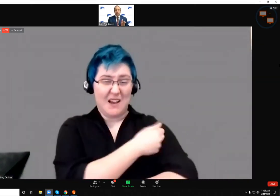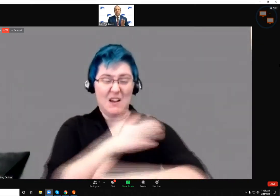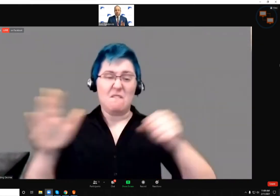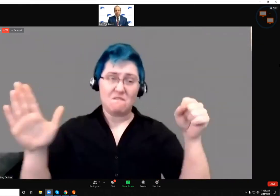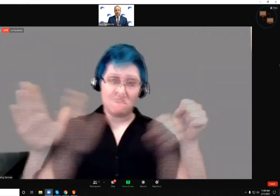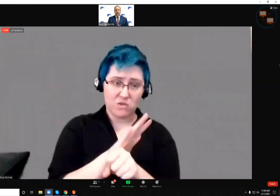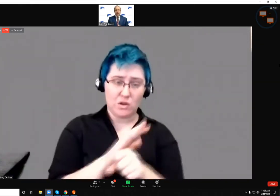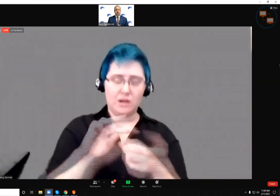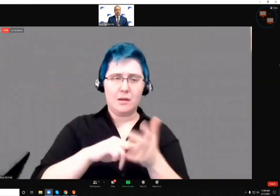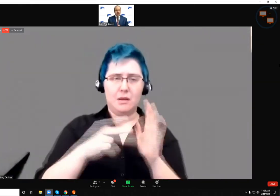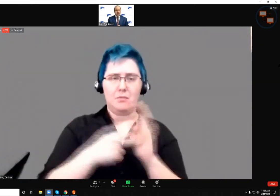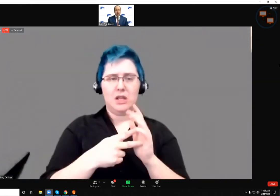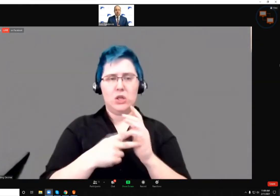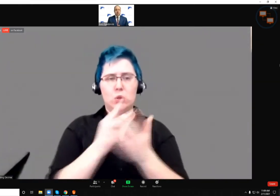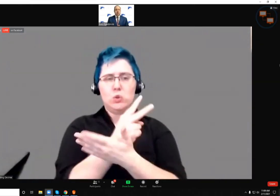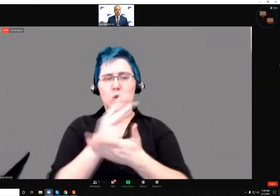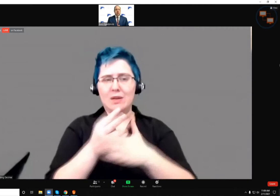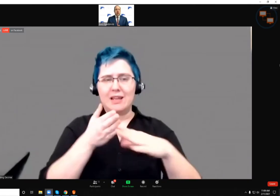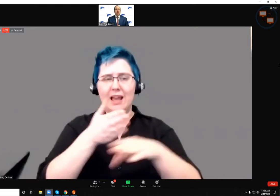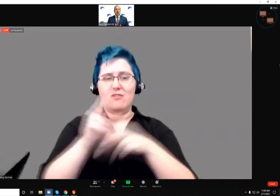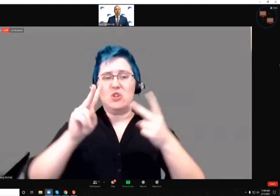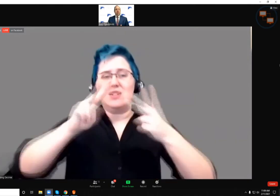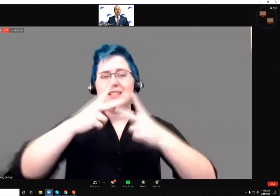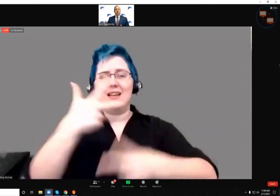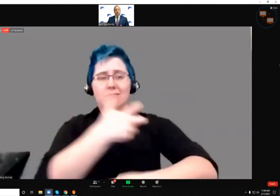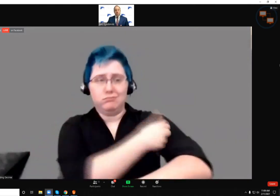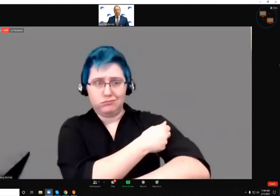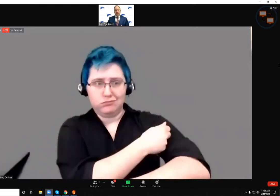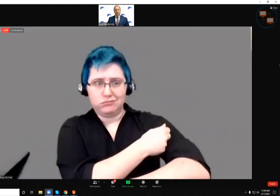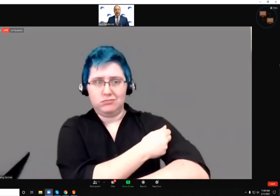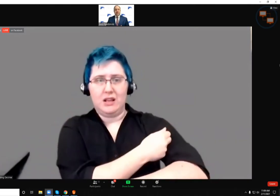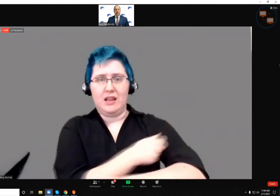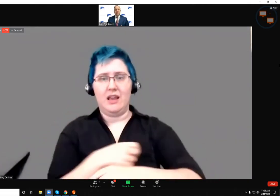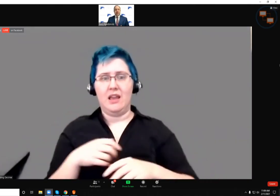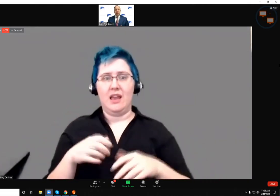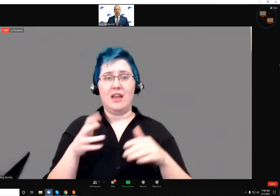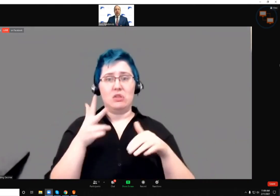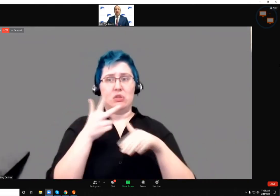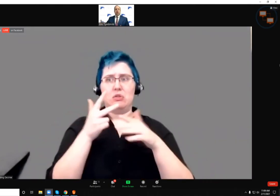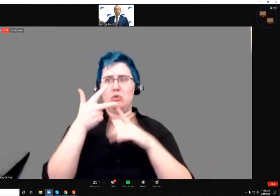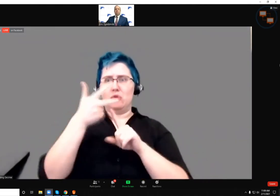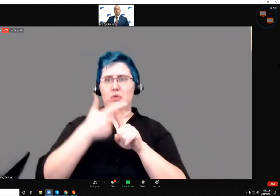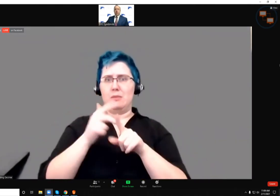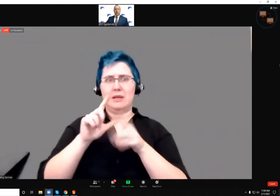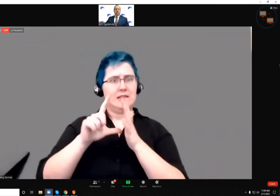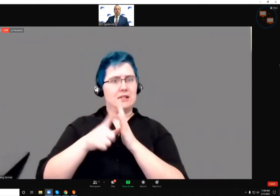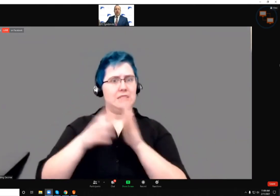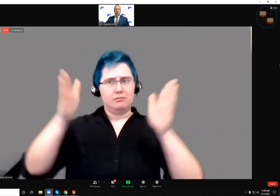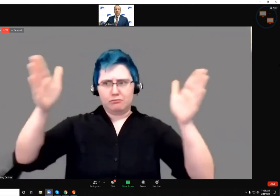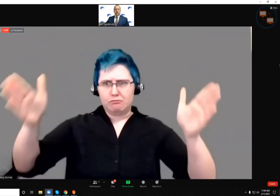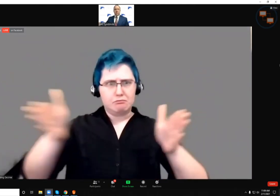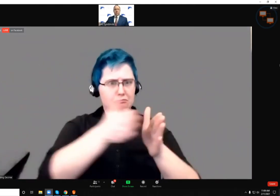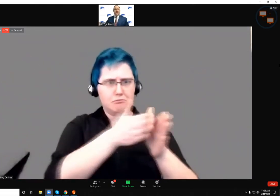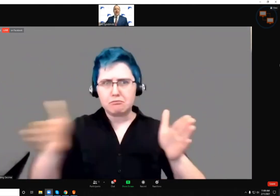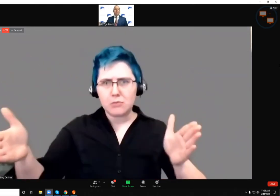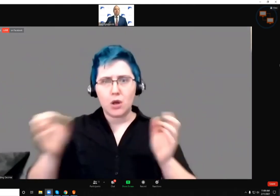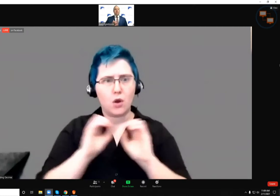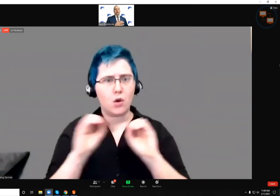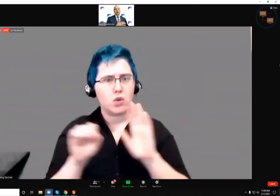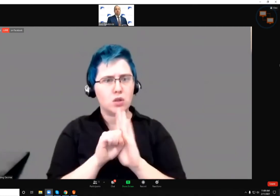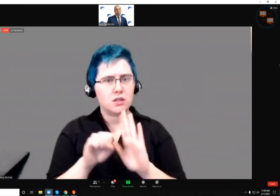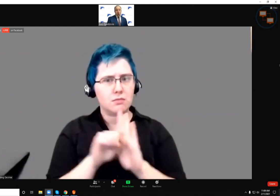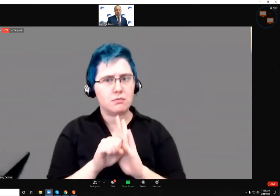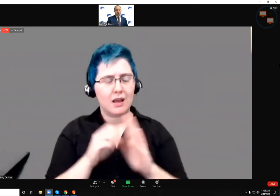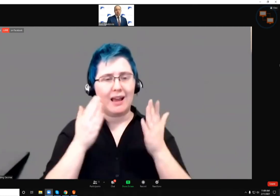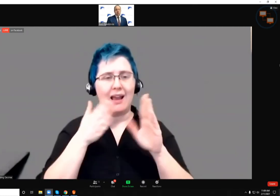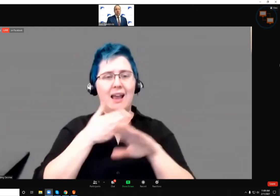means 14 days after your second dose, and you're within three months of that vaccine, and you've been, and you've had no symptoms after being